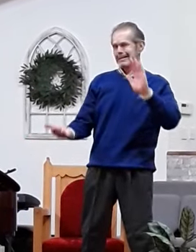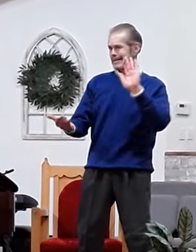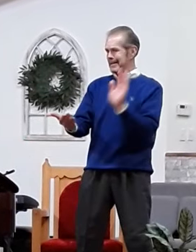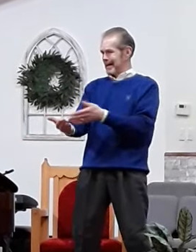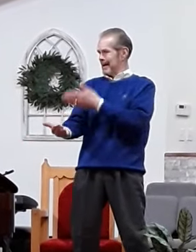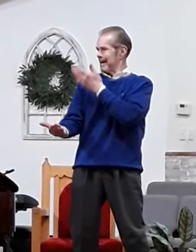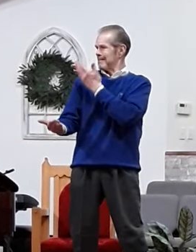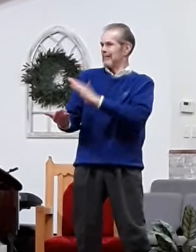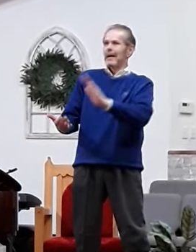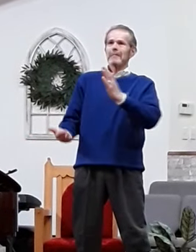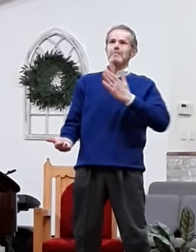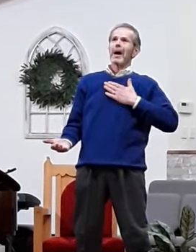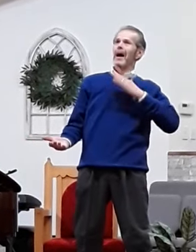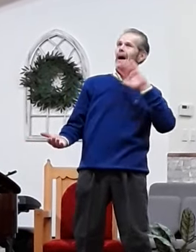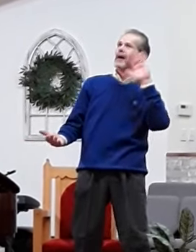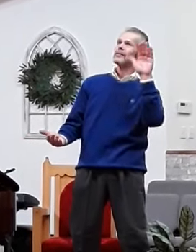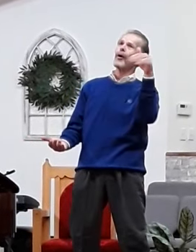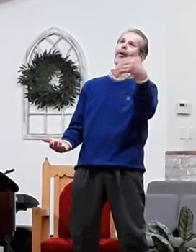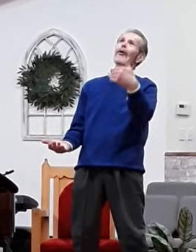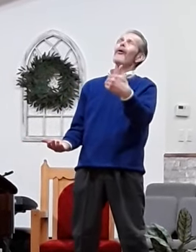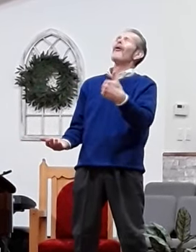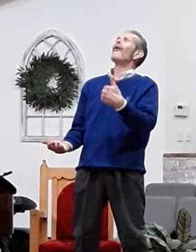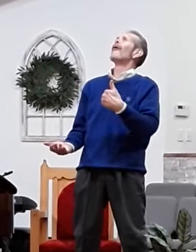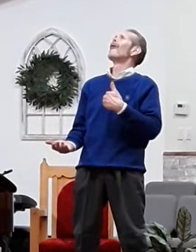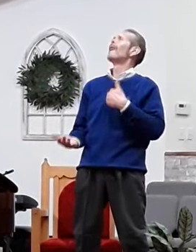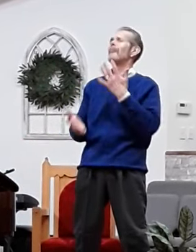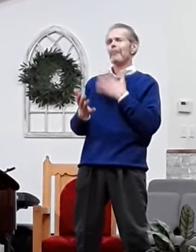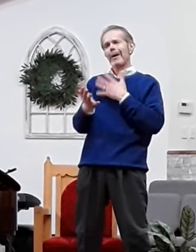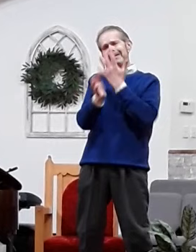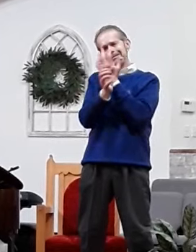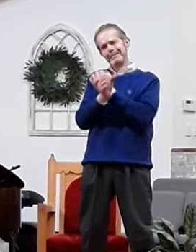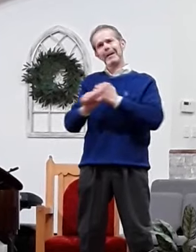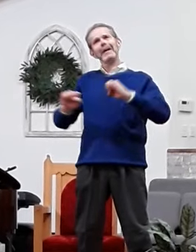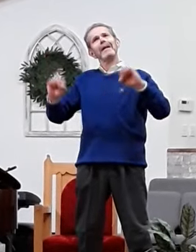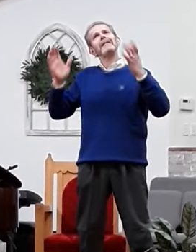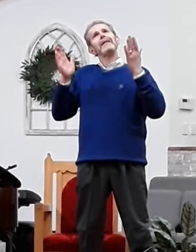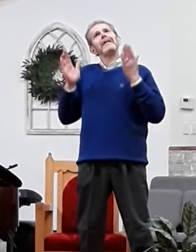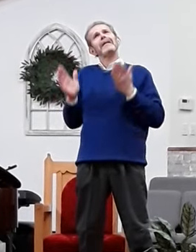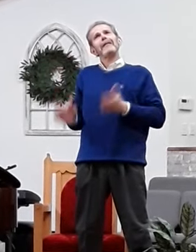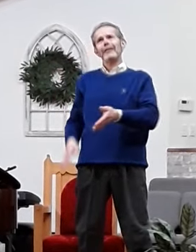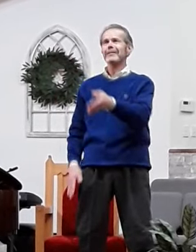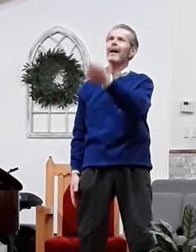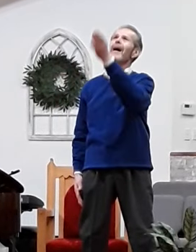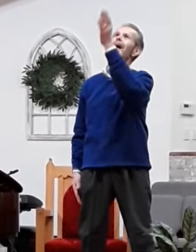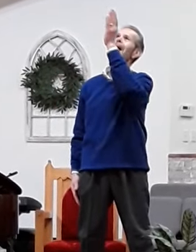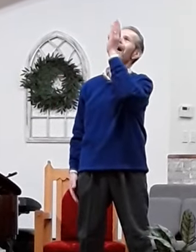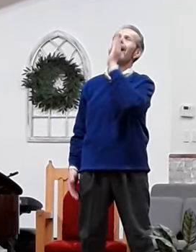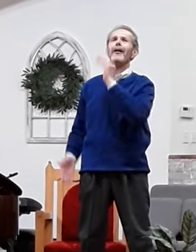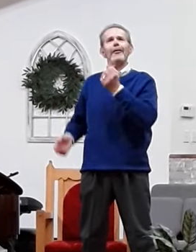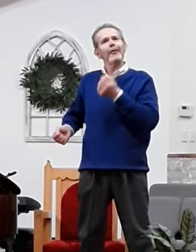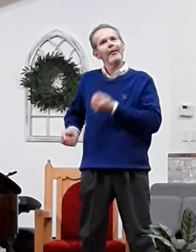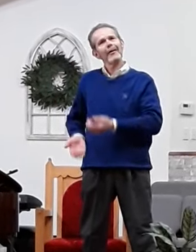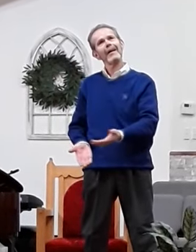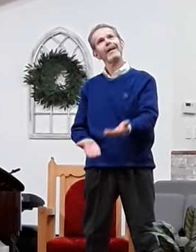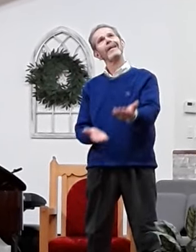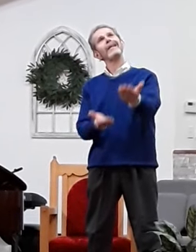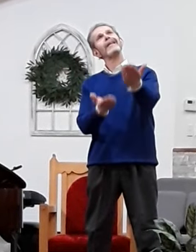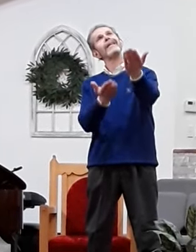sings my soul, my Savior God to me,